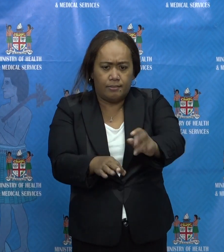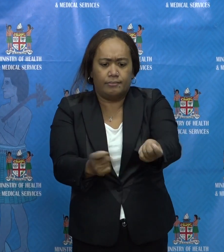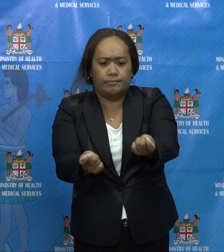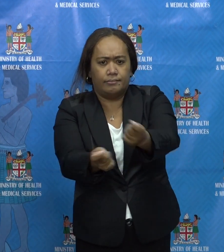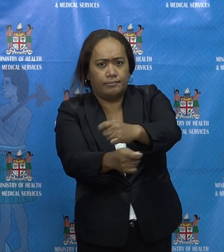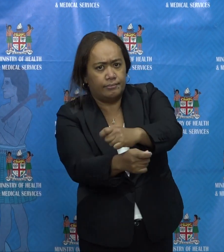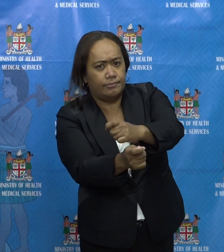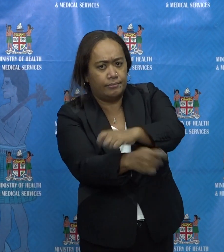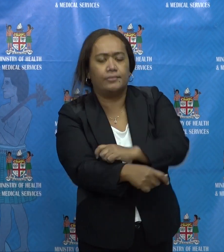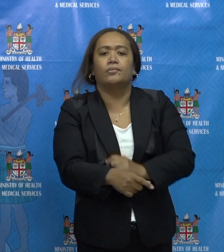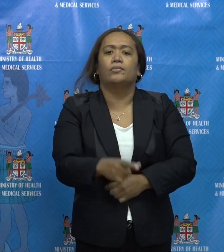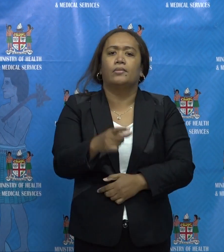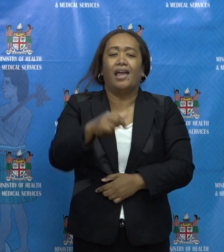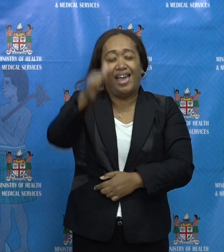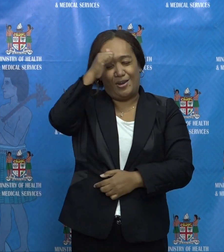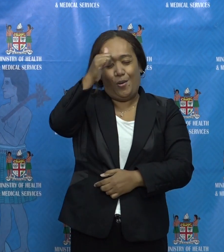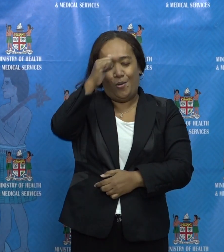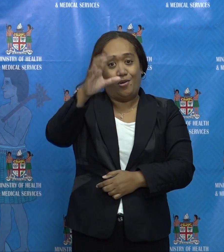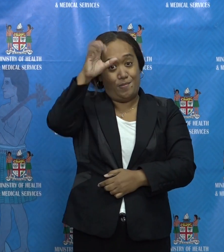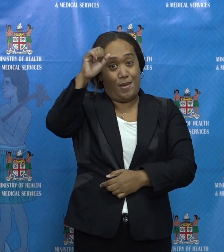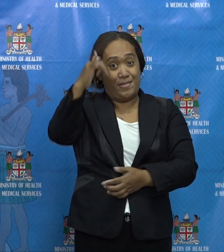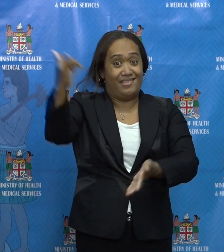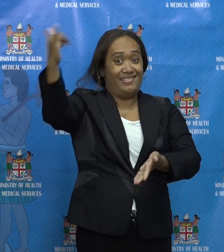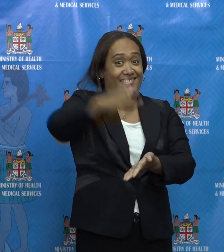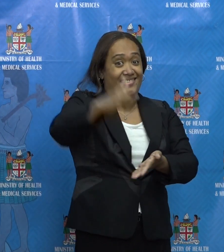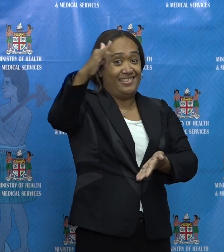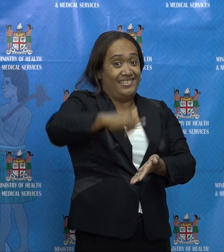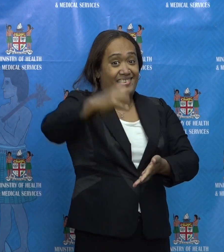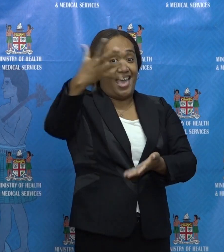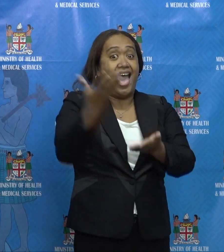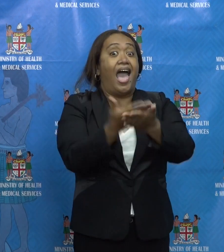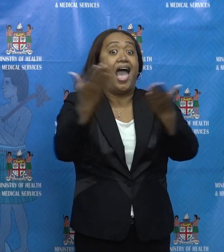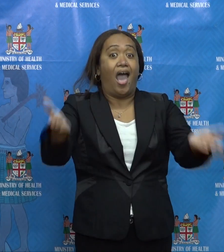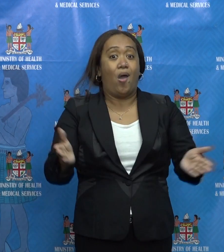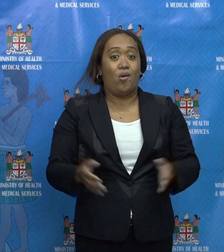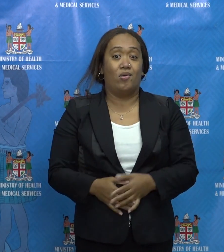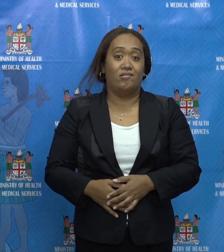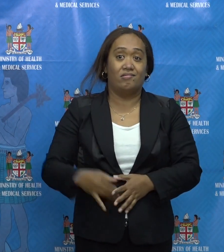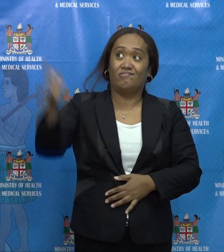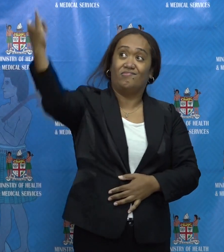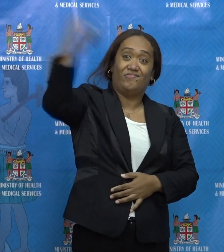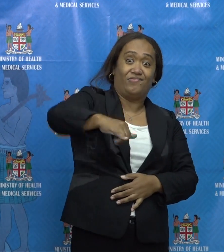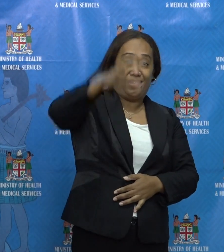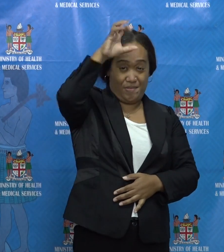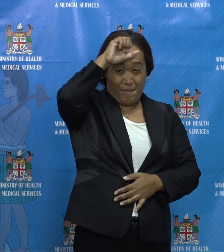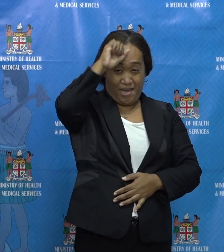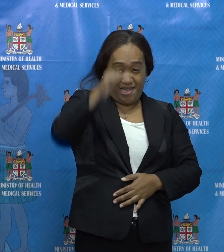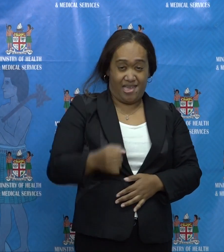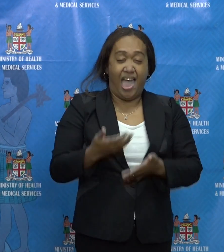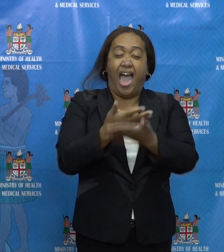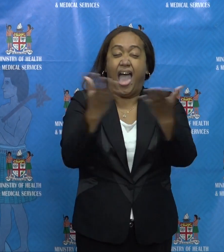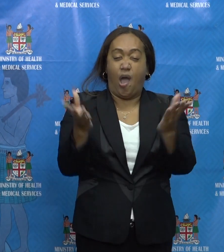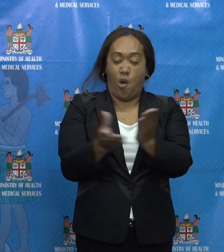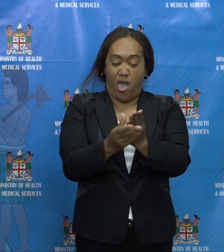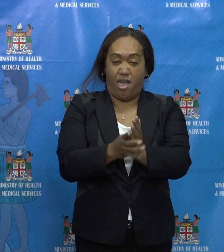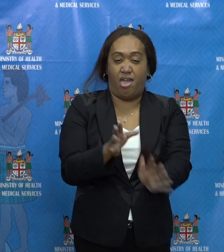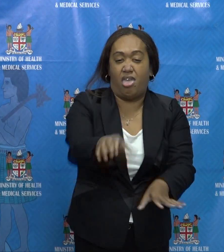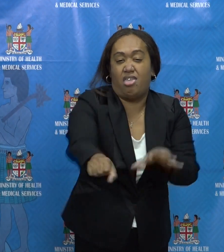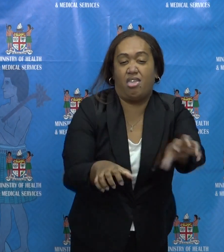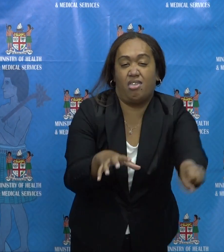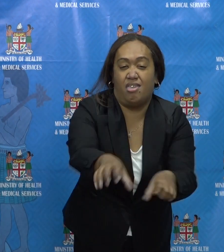luggage. I do know that we have quite an intense system of handling luggage when it comes off from the plane. The Fiji,